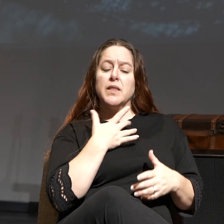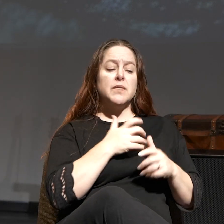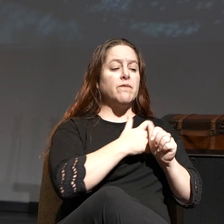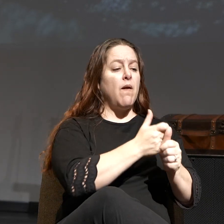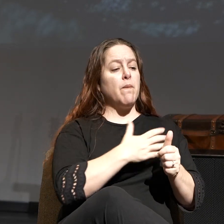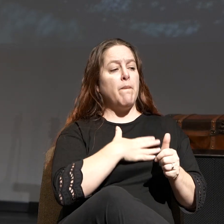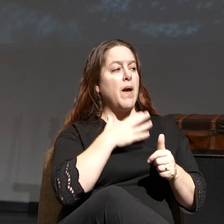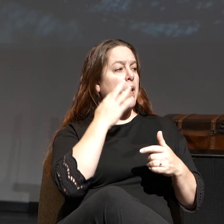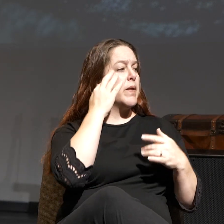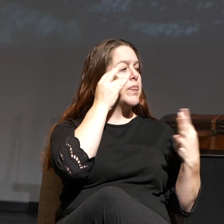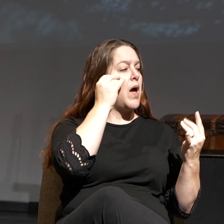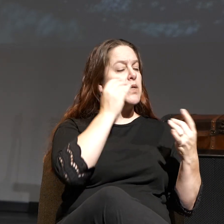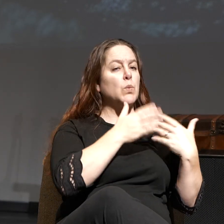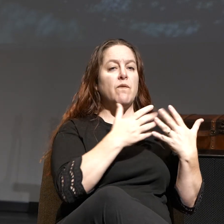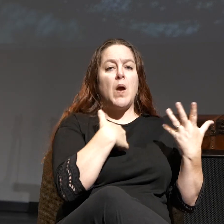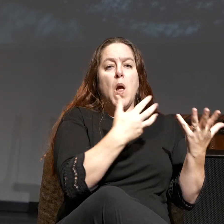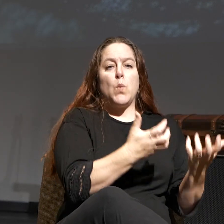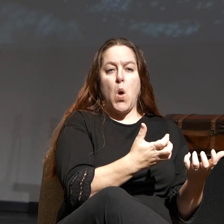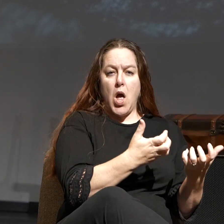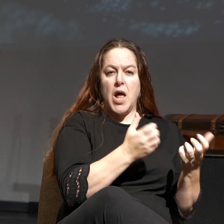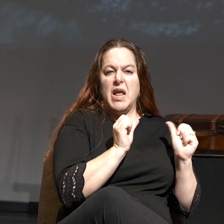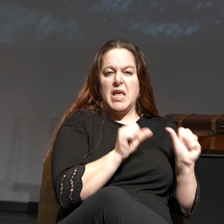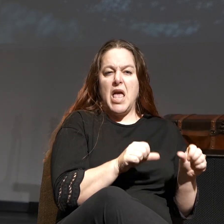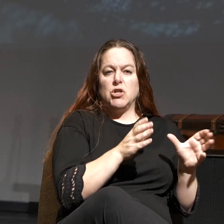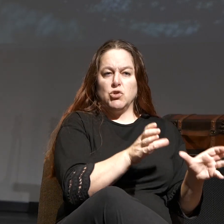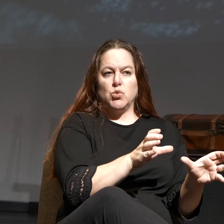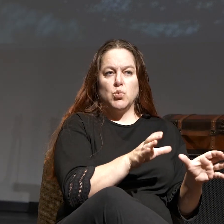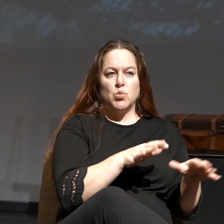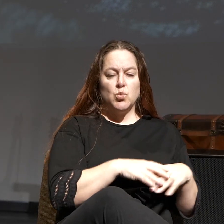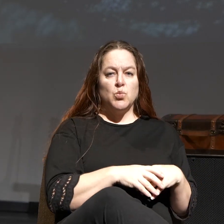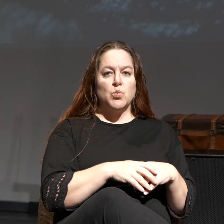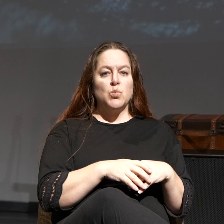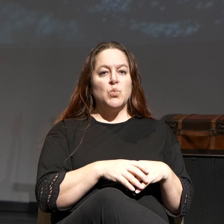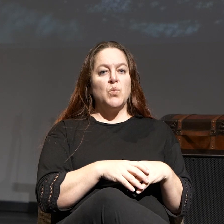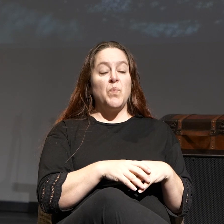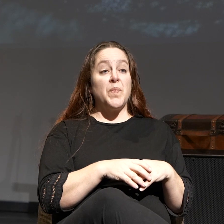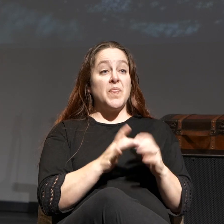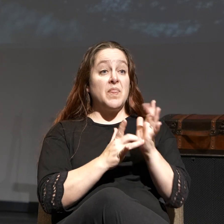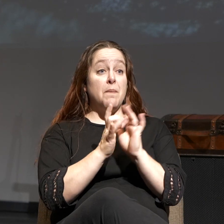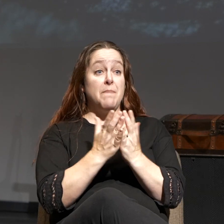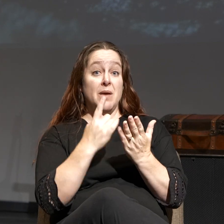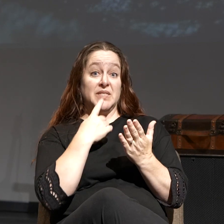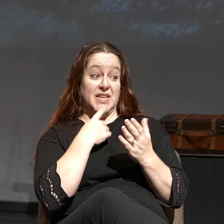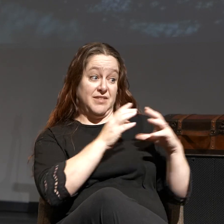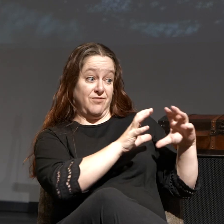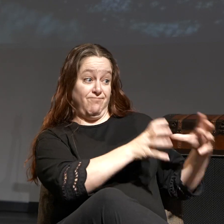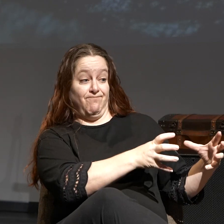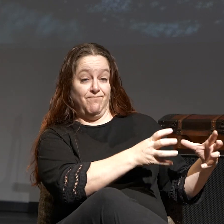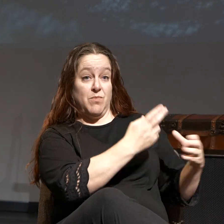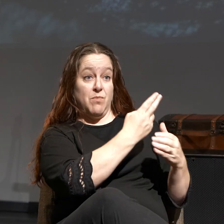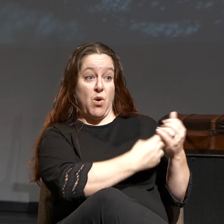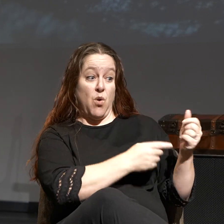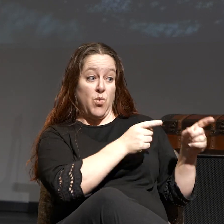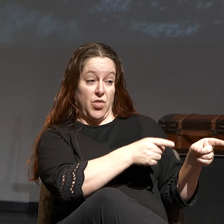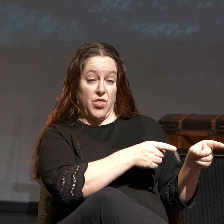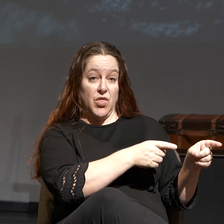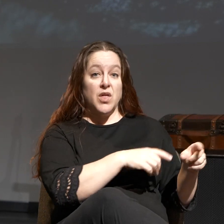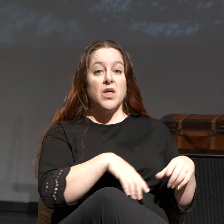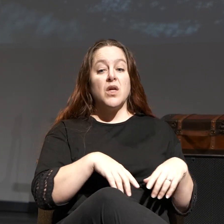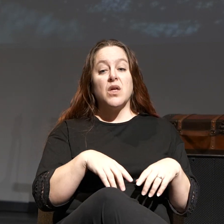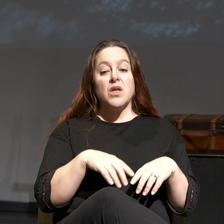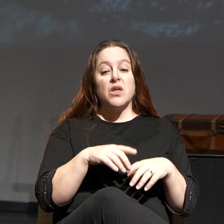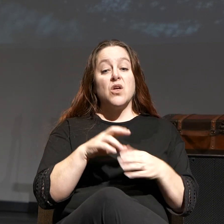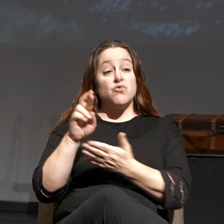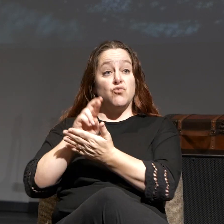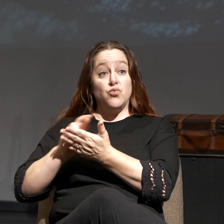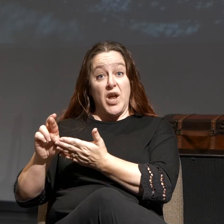and thoughts and whatever I want to do. I can do it. And so the Bible would put those in that category and not to be confused with the righteous.